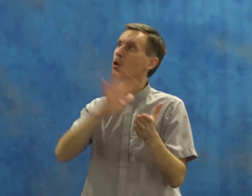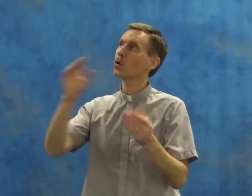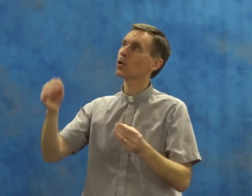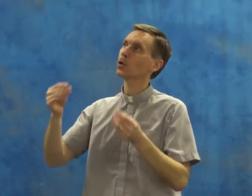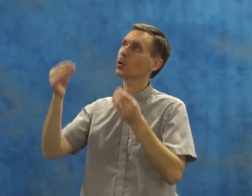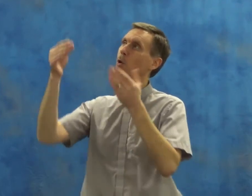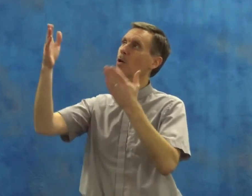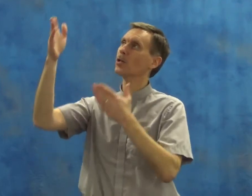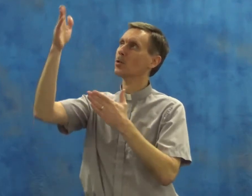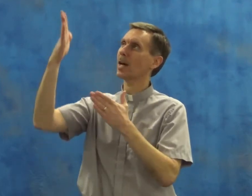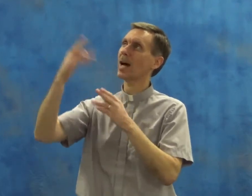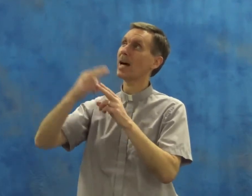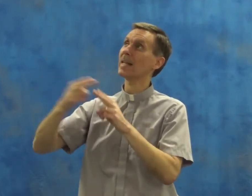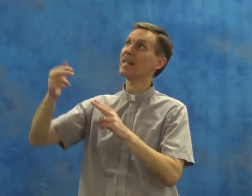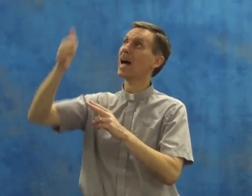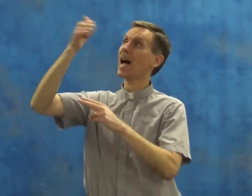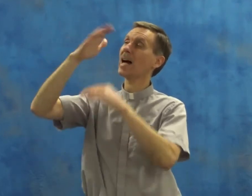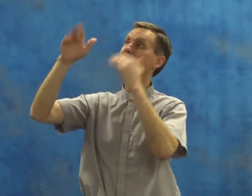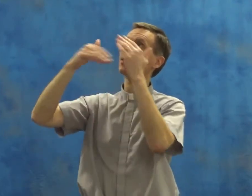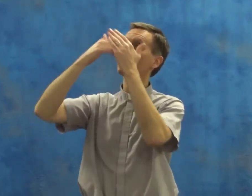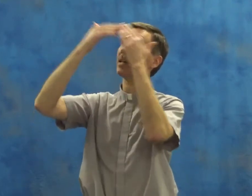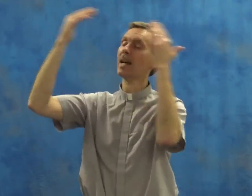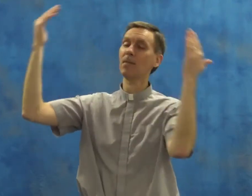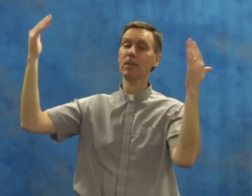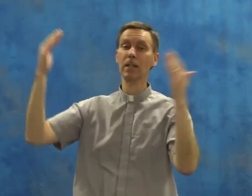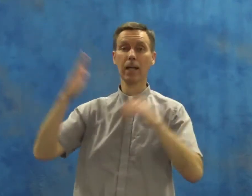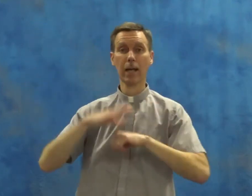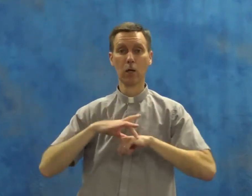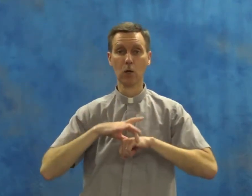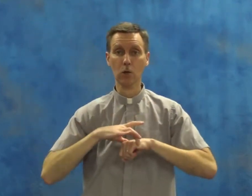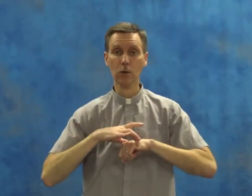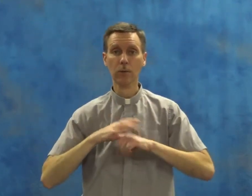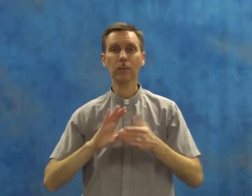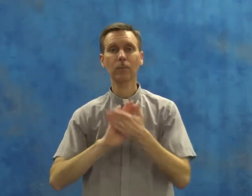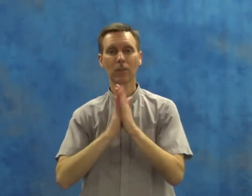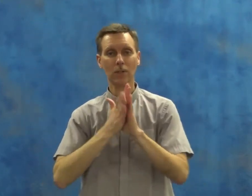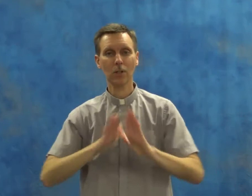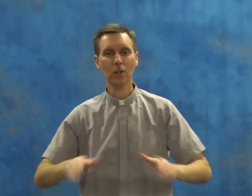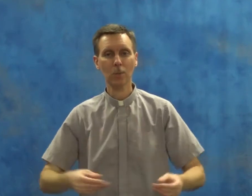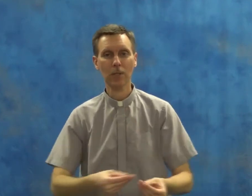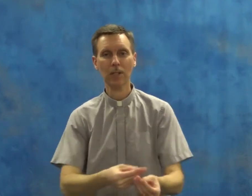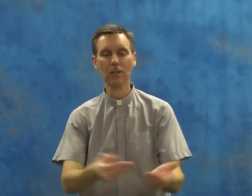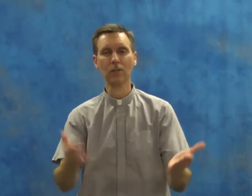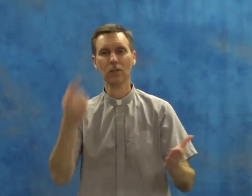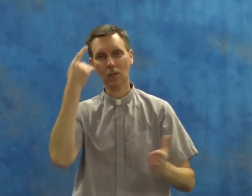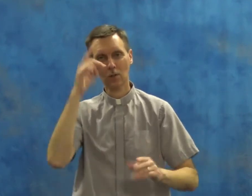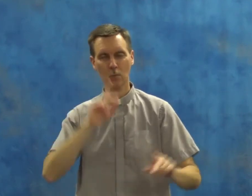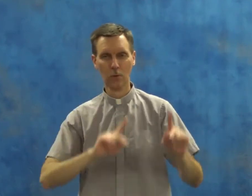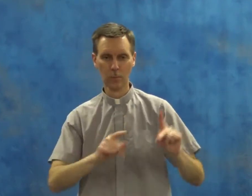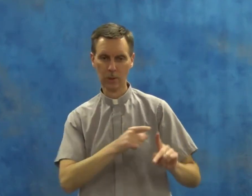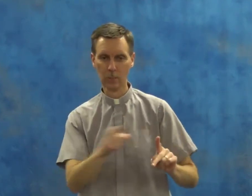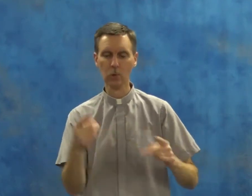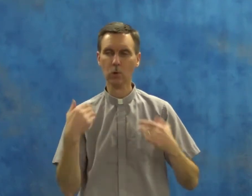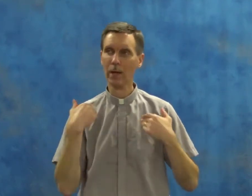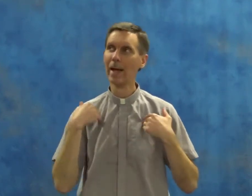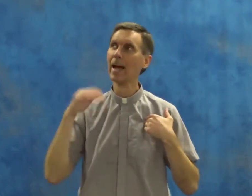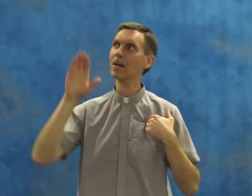Glory to God in the highest heaven, and on earth peace for a people who have